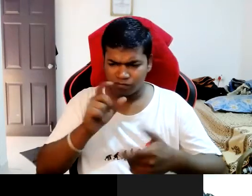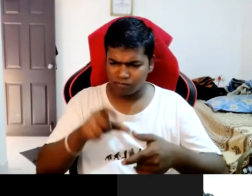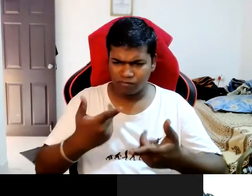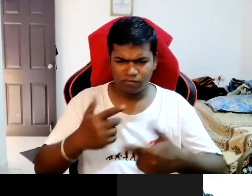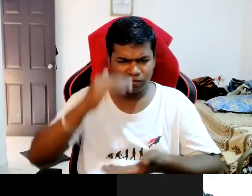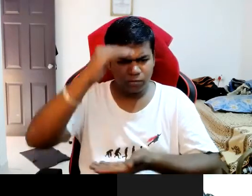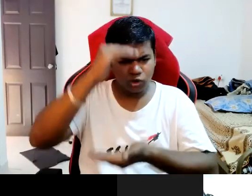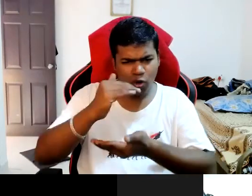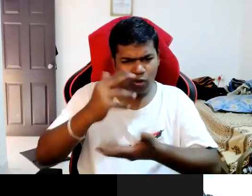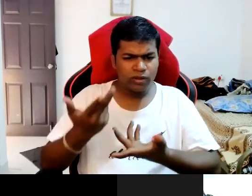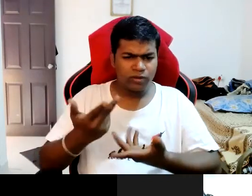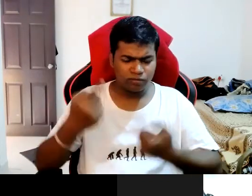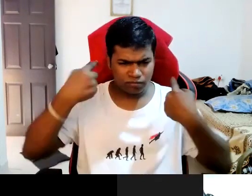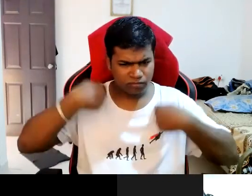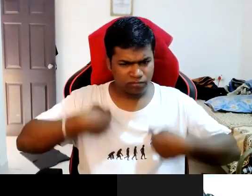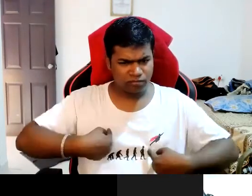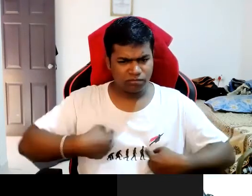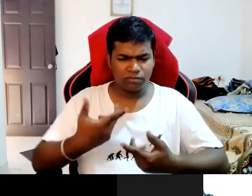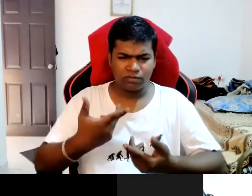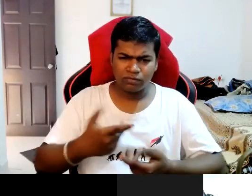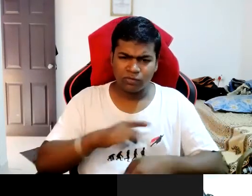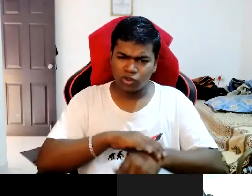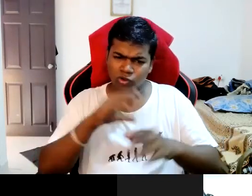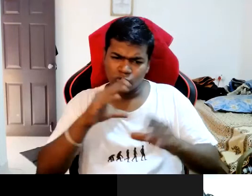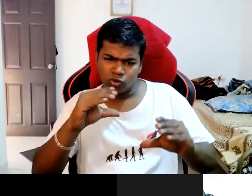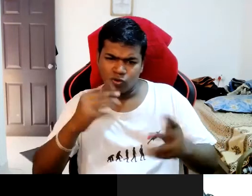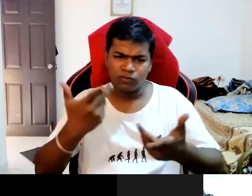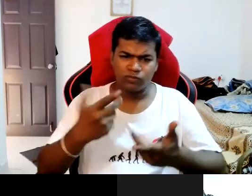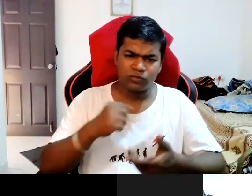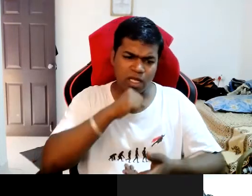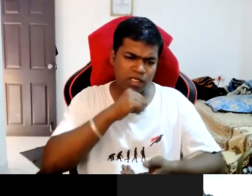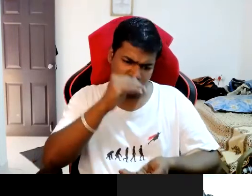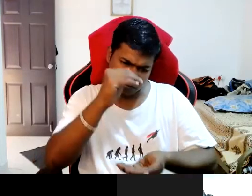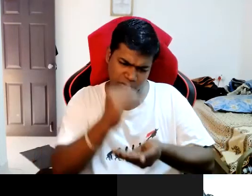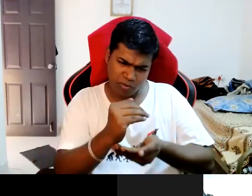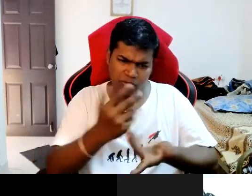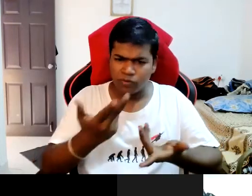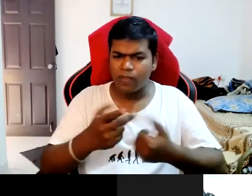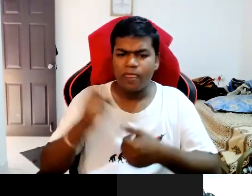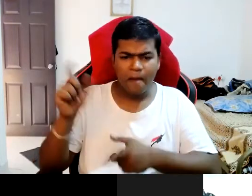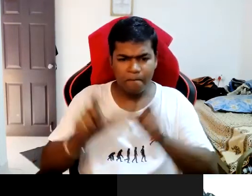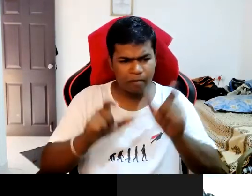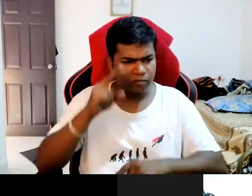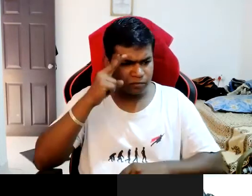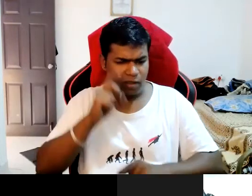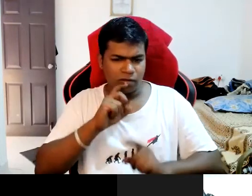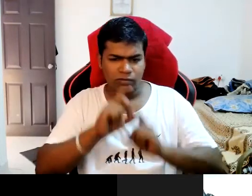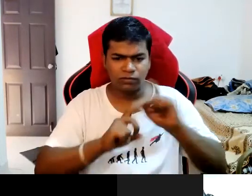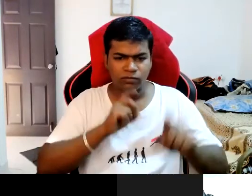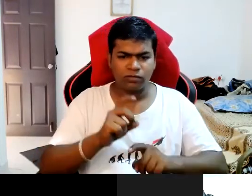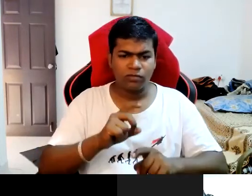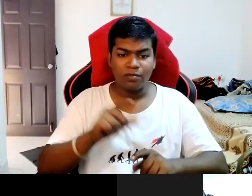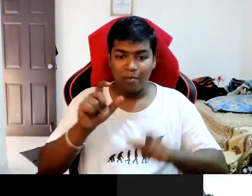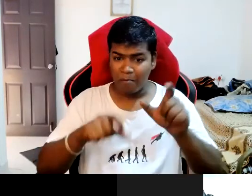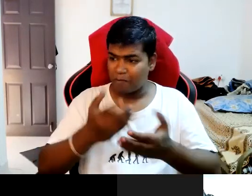she was like this what will happen if we do uh because in which I used to stay you know there is very less people